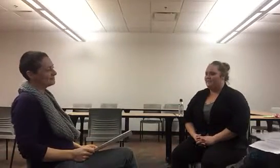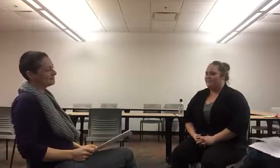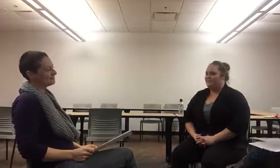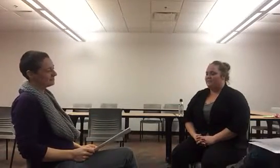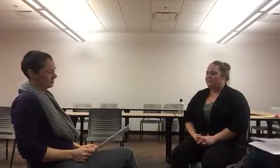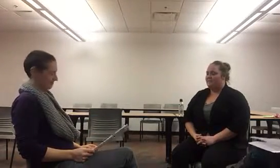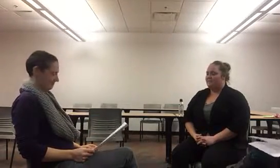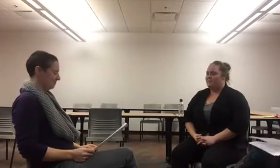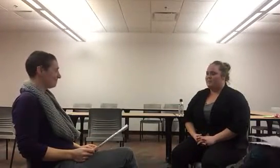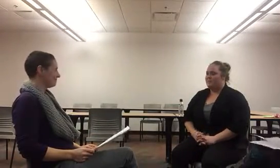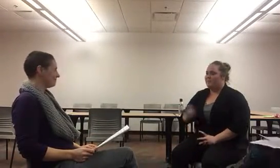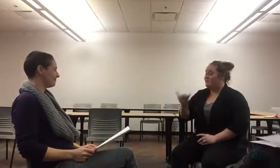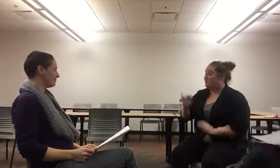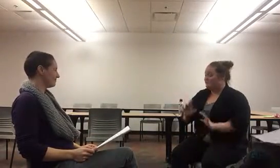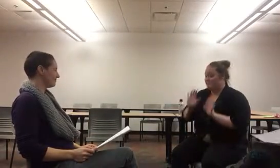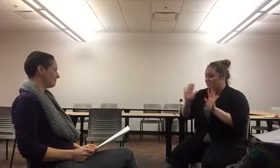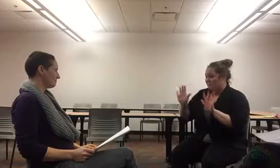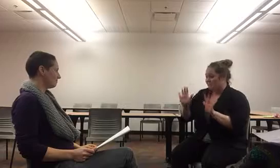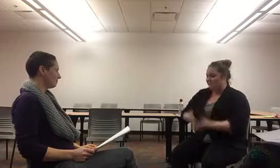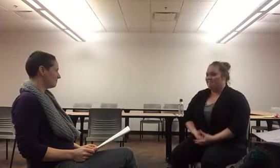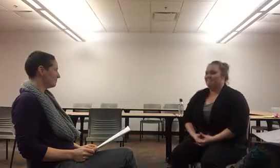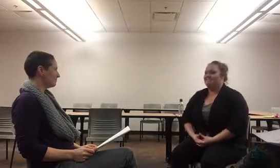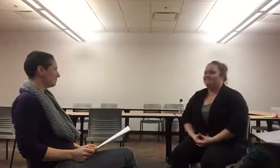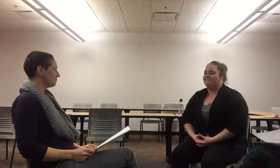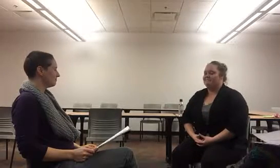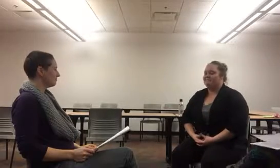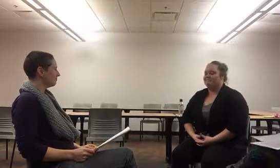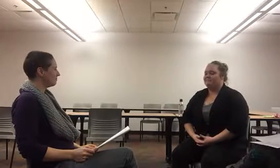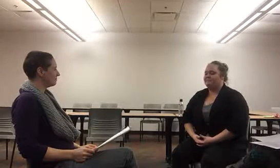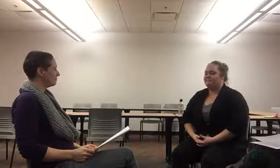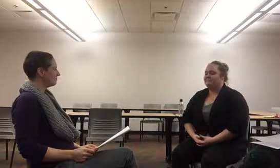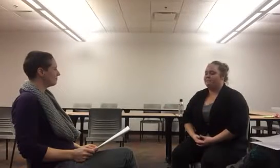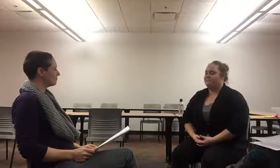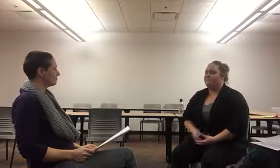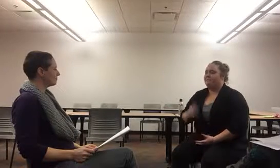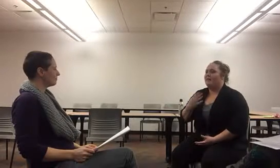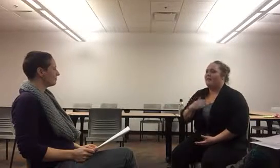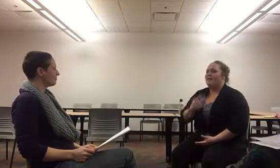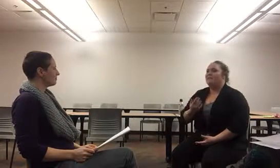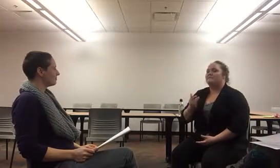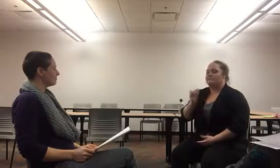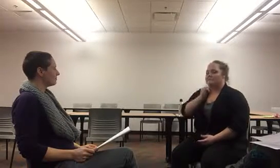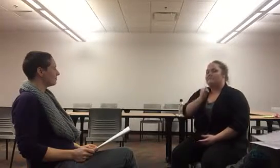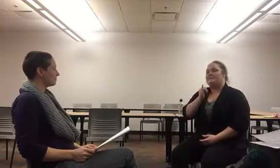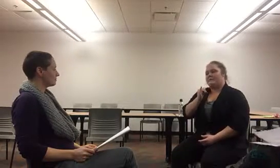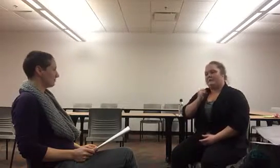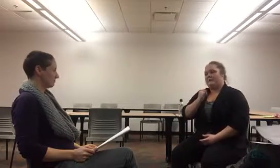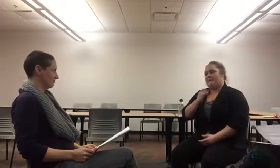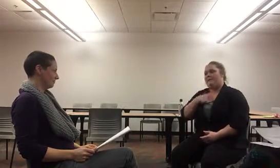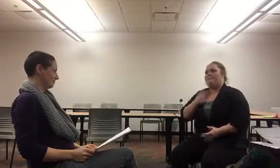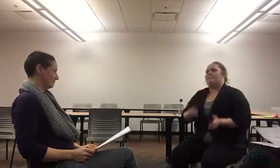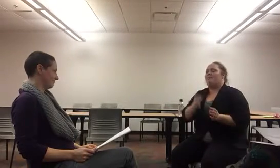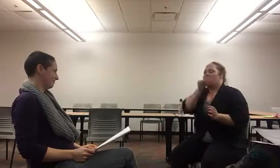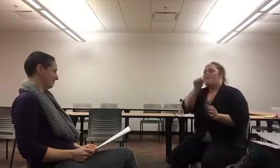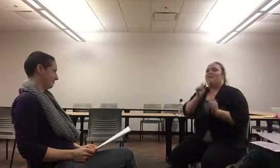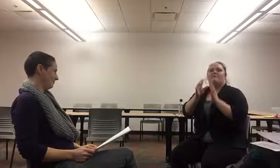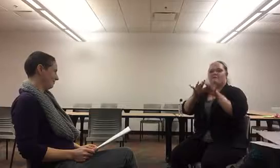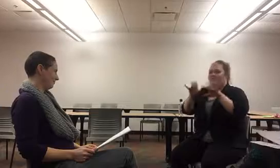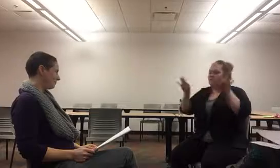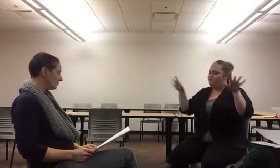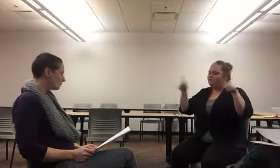Yeah. How wonderful. I can definitely relate to loving the diversity and feeling of belonging in Columbus. Whatever your niche